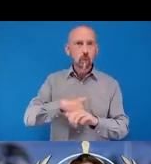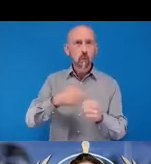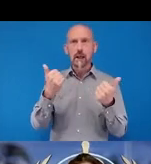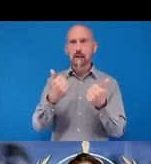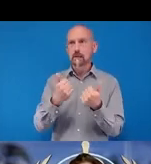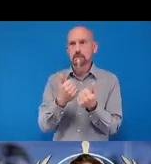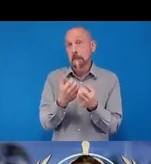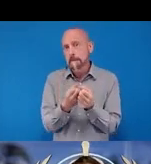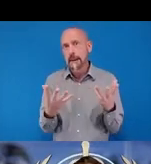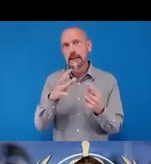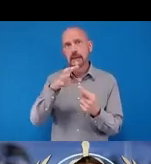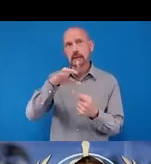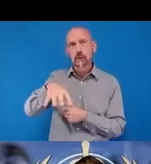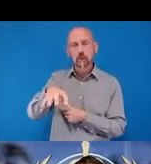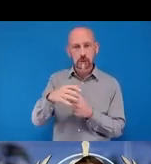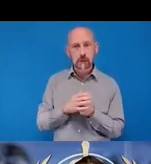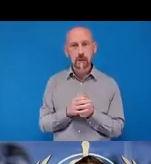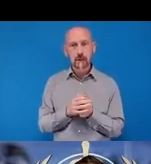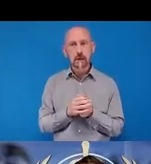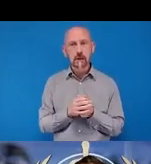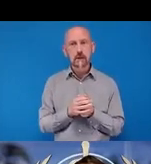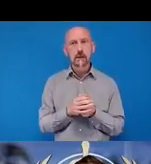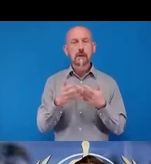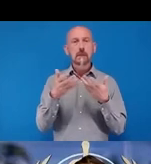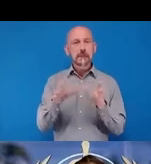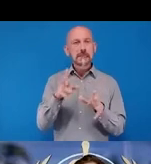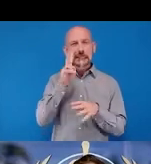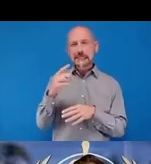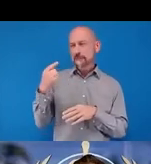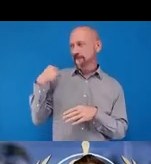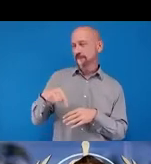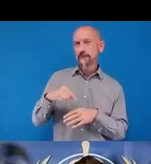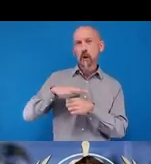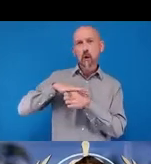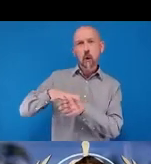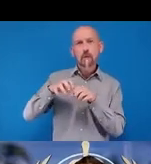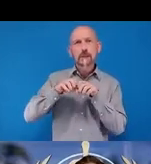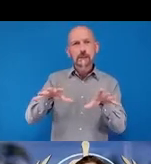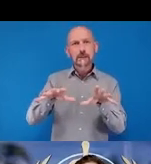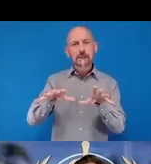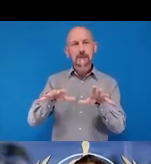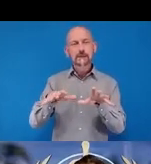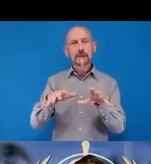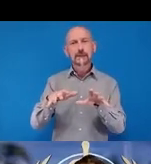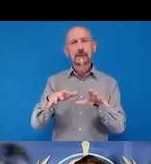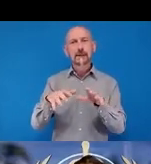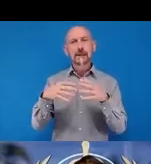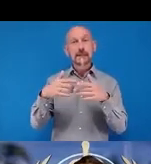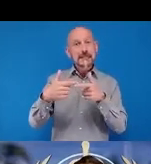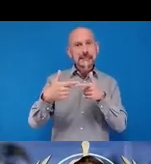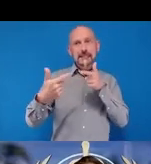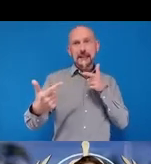we have seen that during the coming coming coming 19 pandemic where through telehealth.